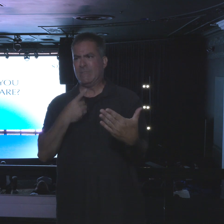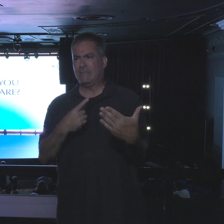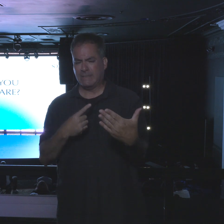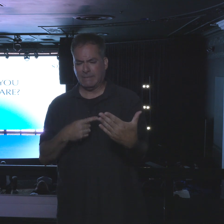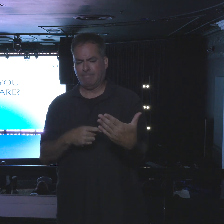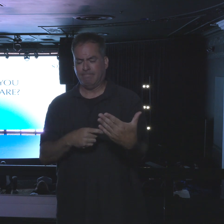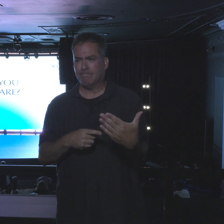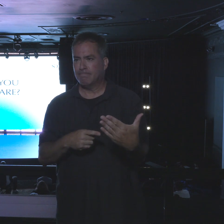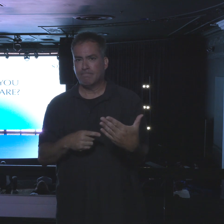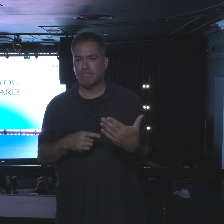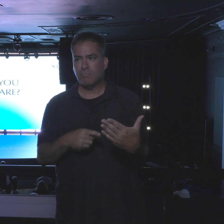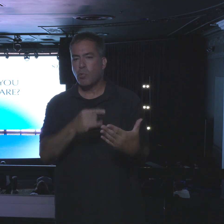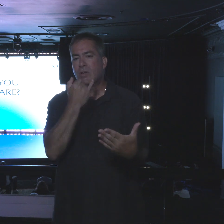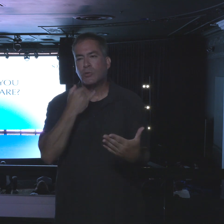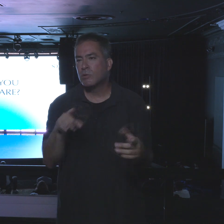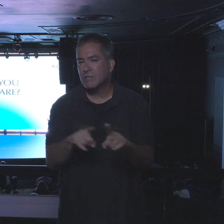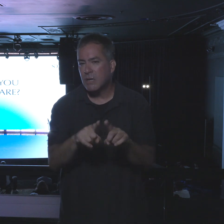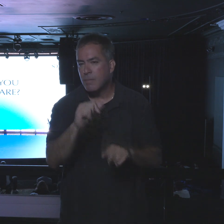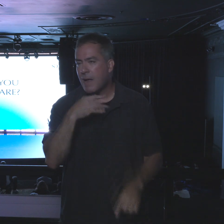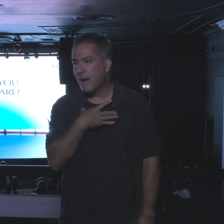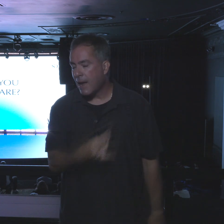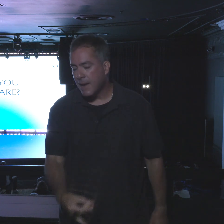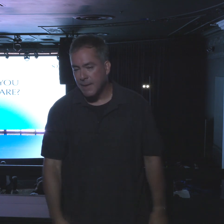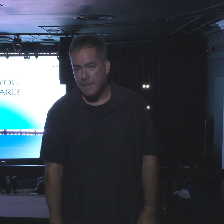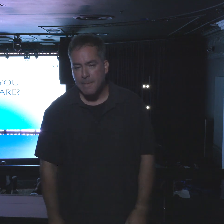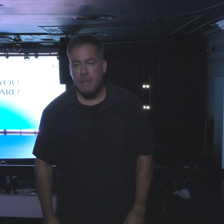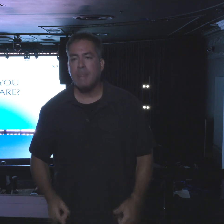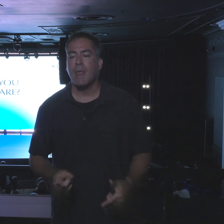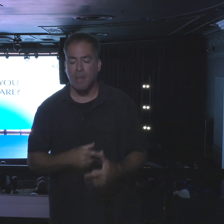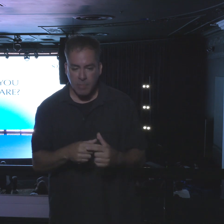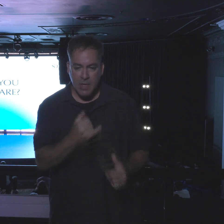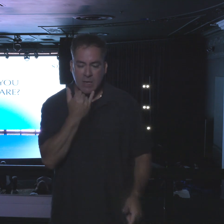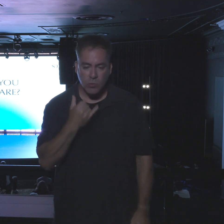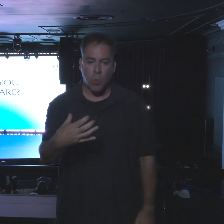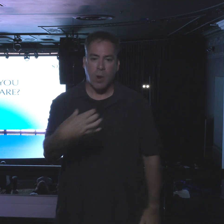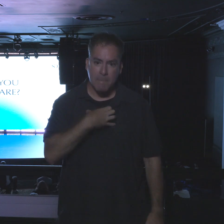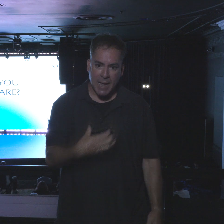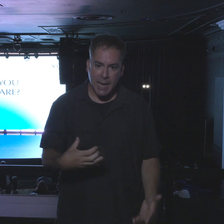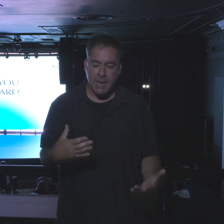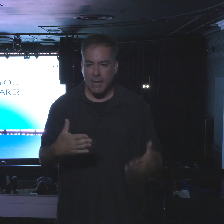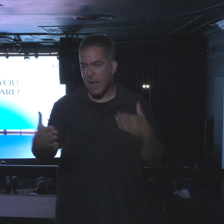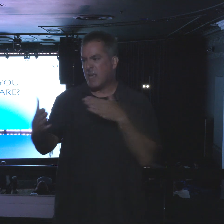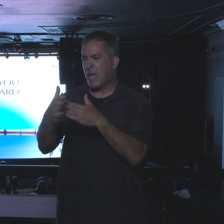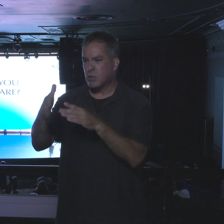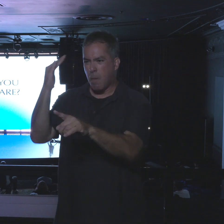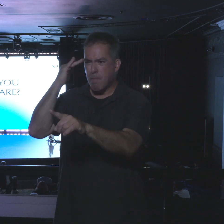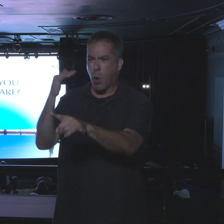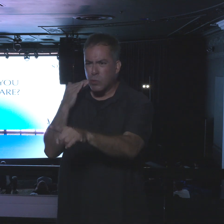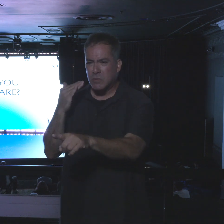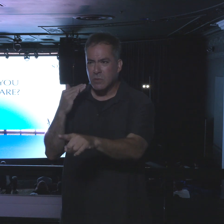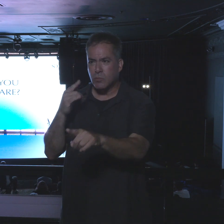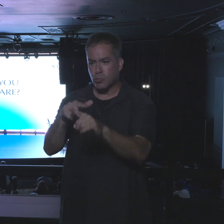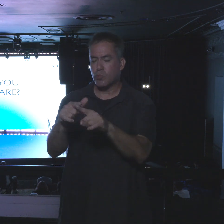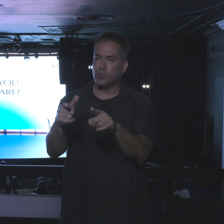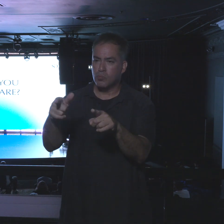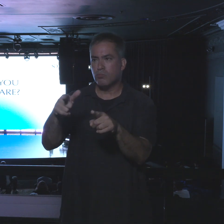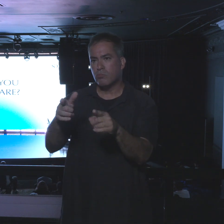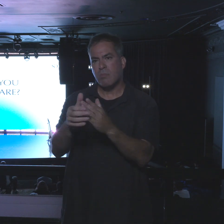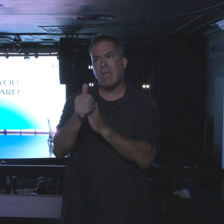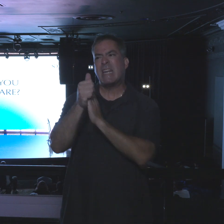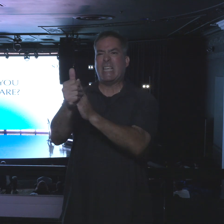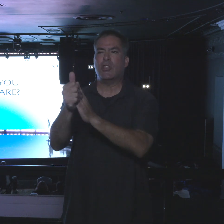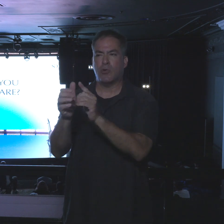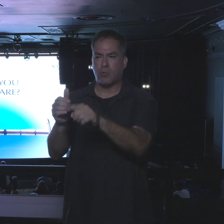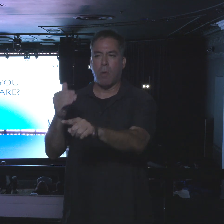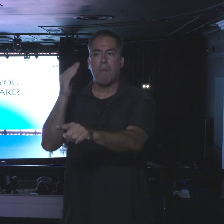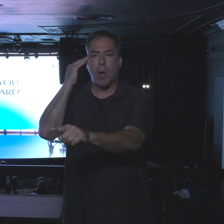We don't like that. Then they had the grumbling against Moses, against the leadership incidents.